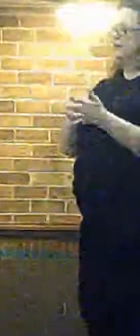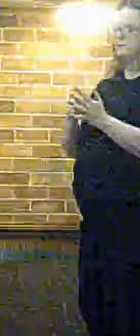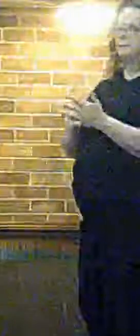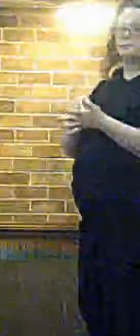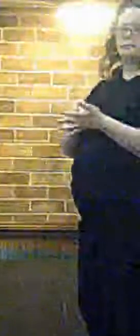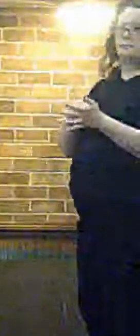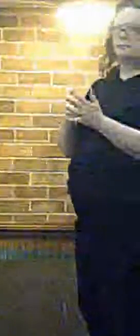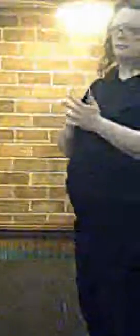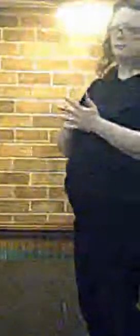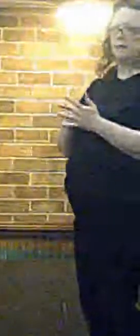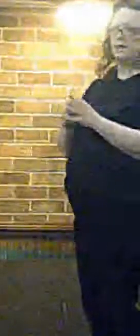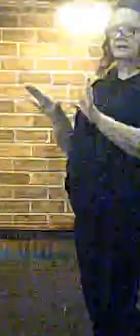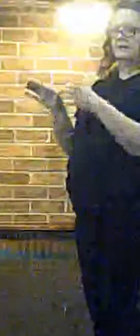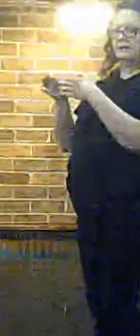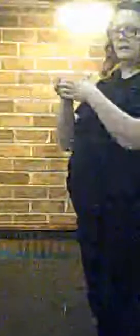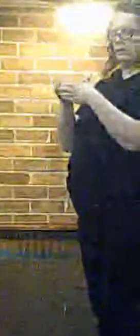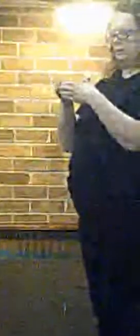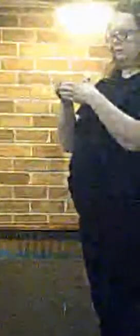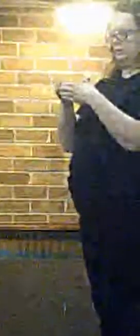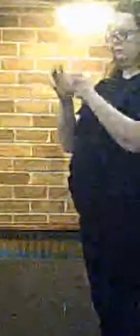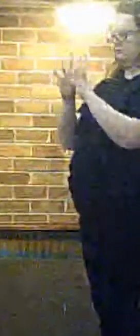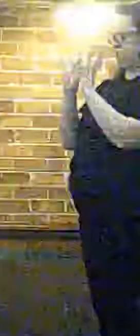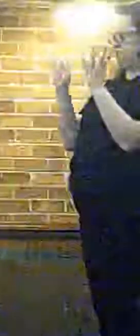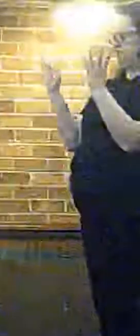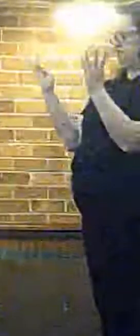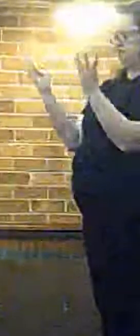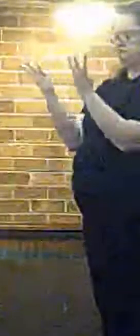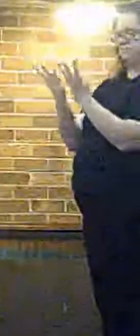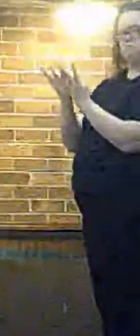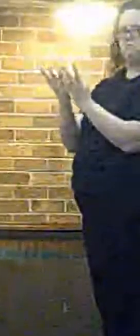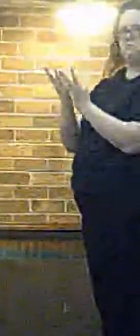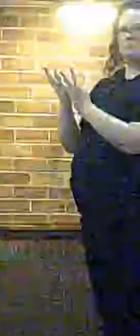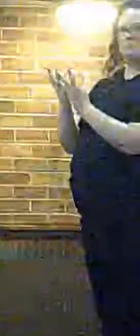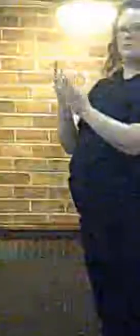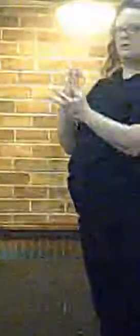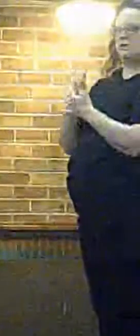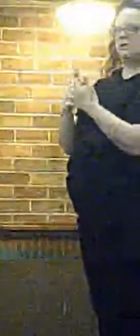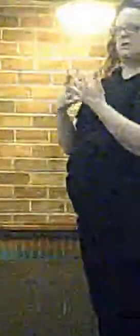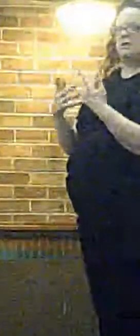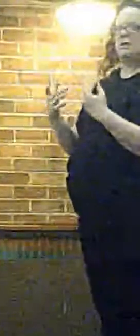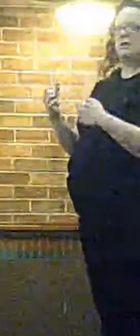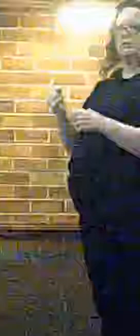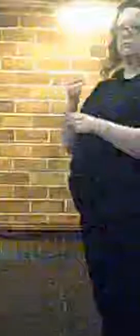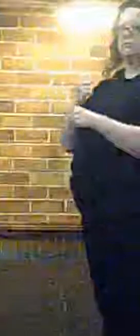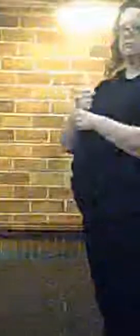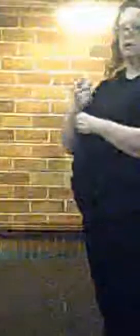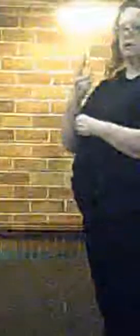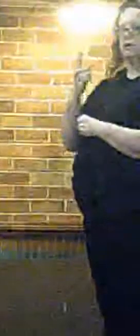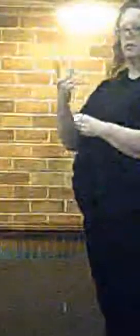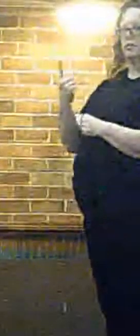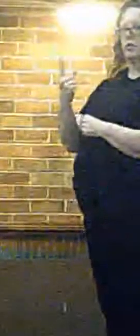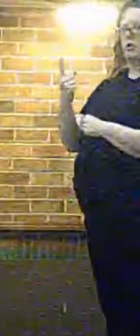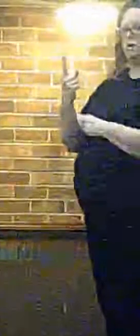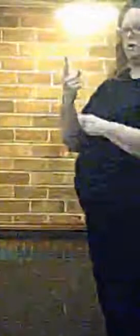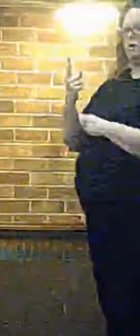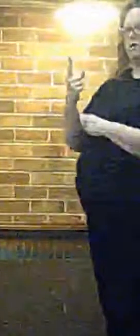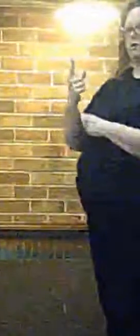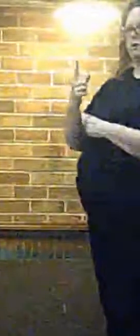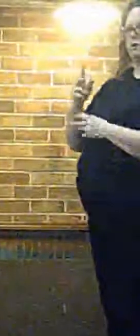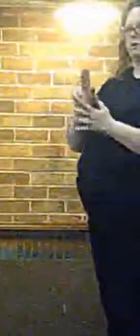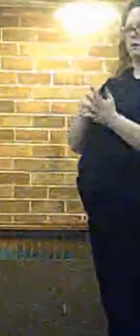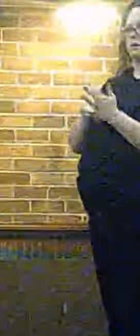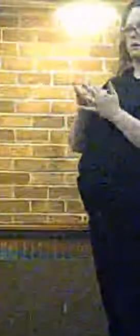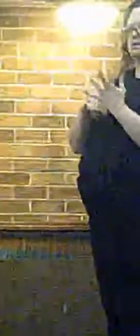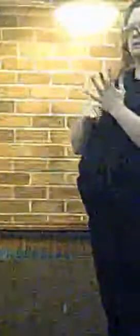has looked into it properly because there are several great owners of buildings in the village and they have their own